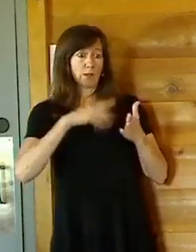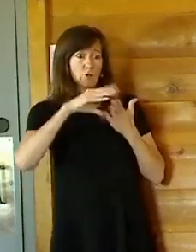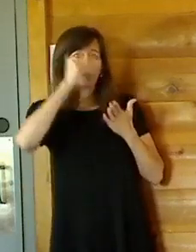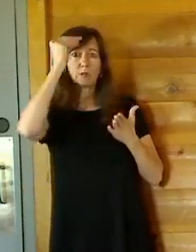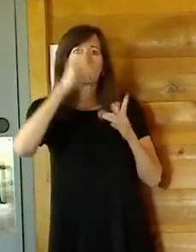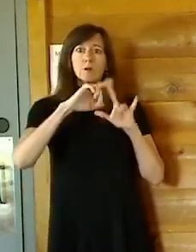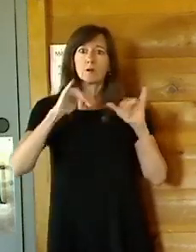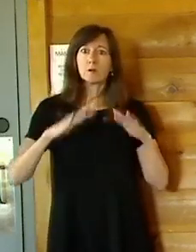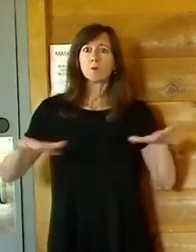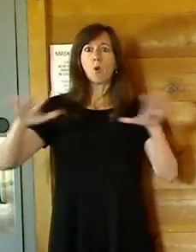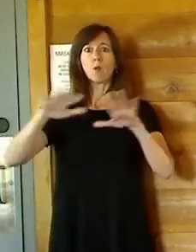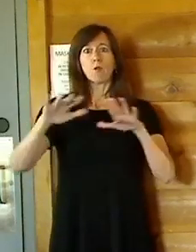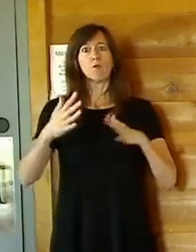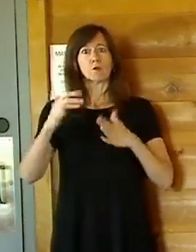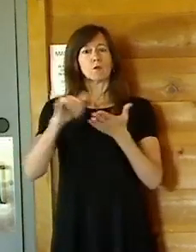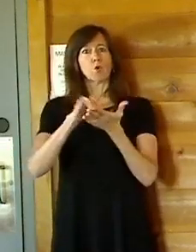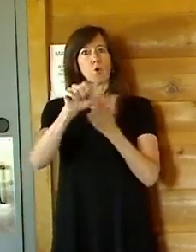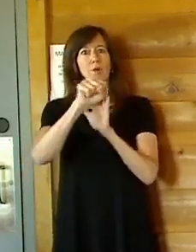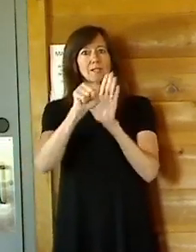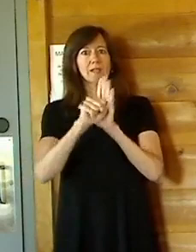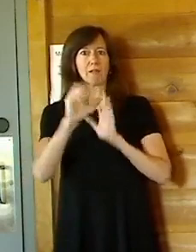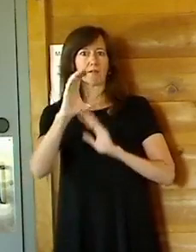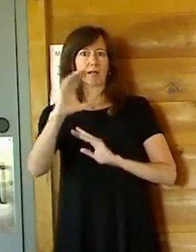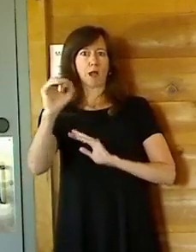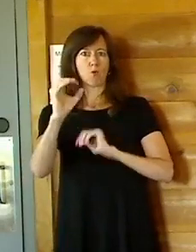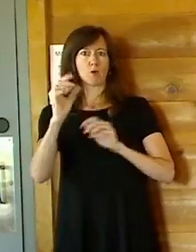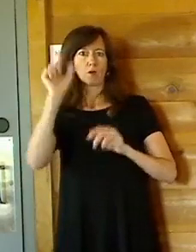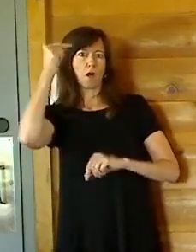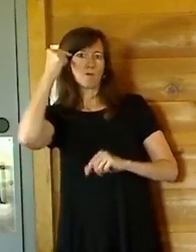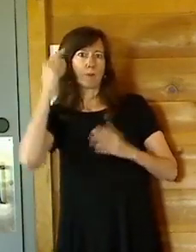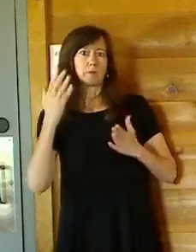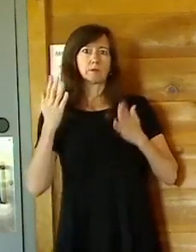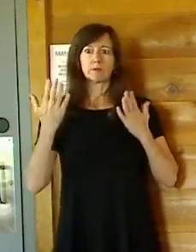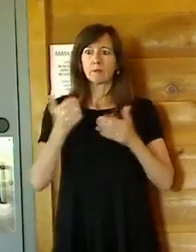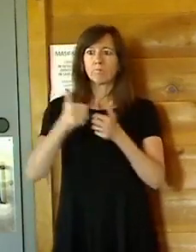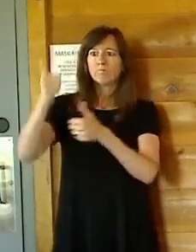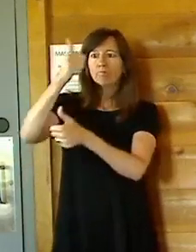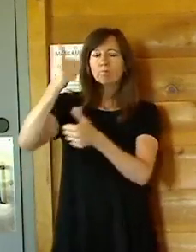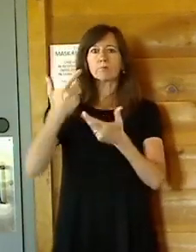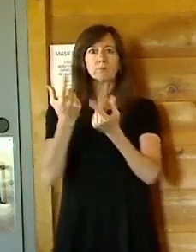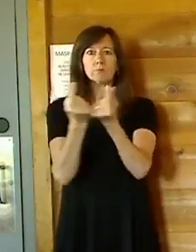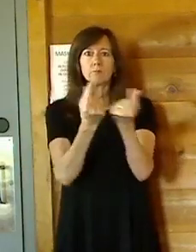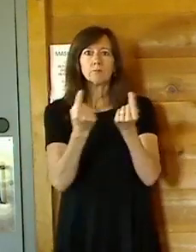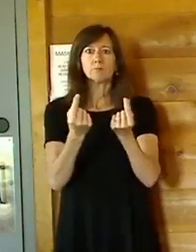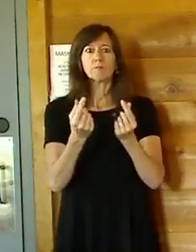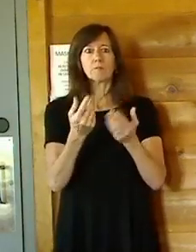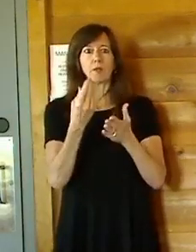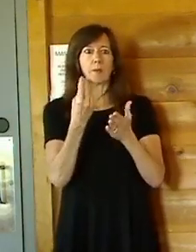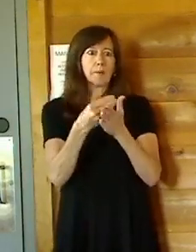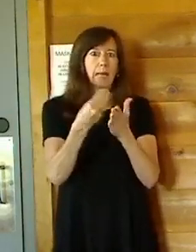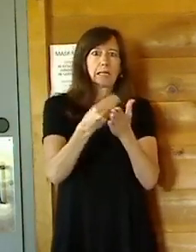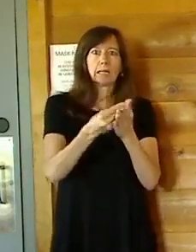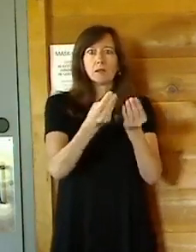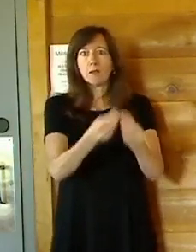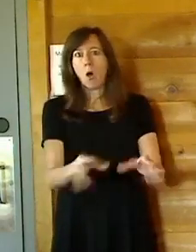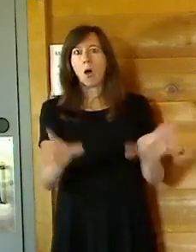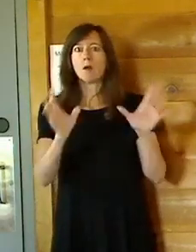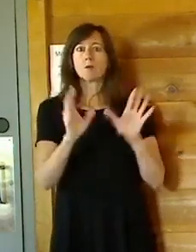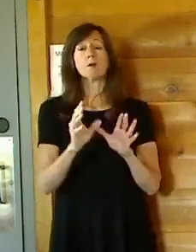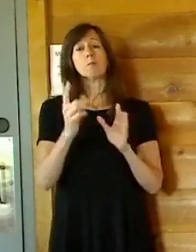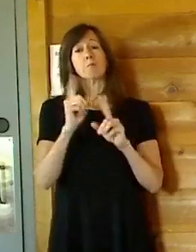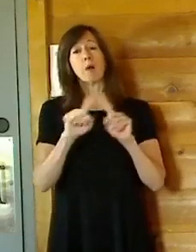and to acknowledge those lives that were lost. Every dollar that happens to be collected